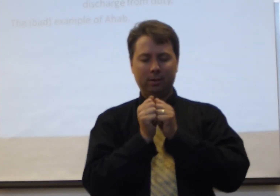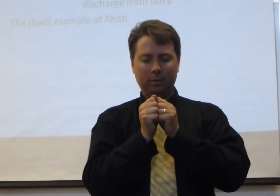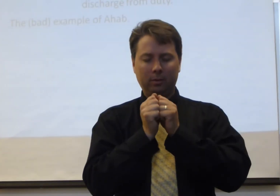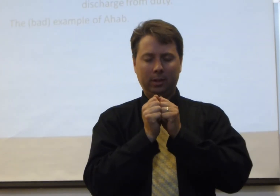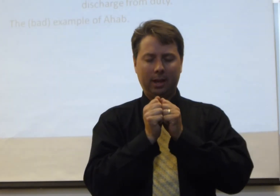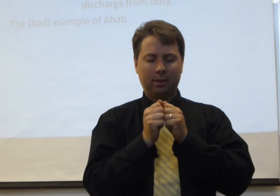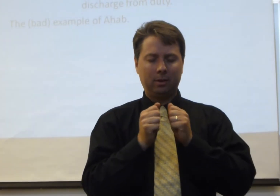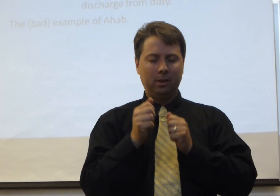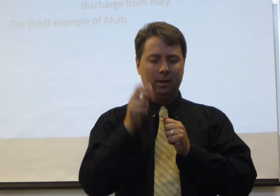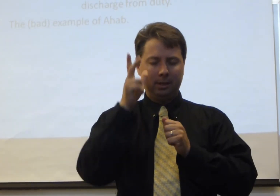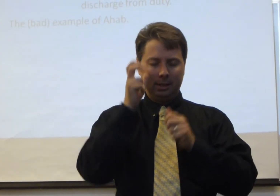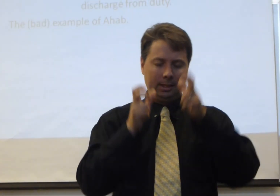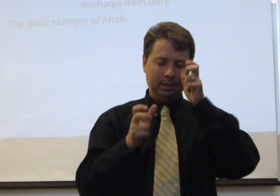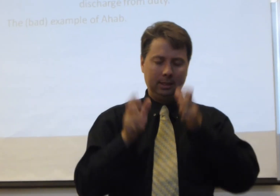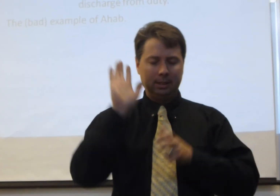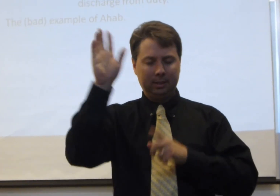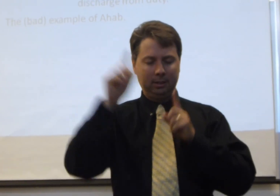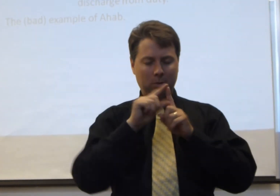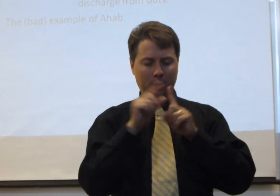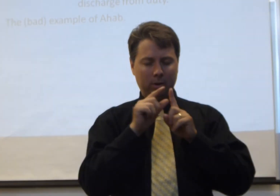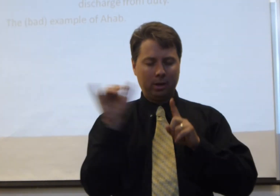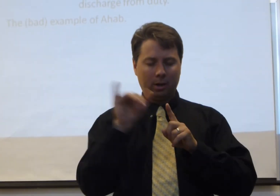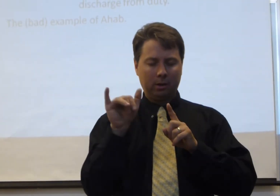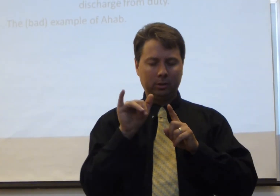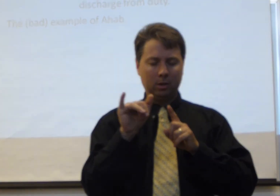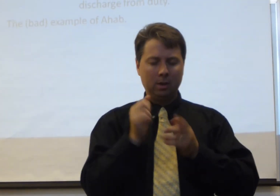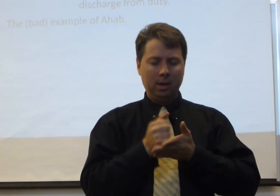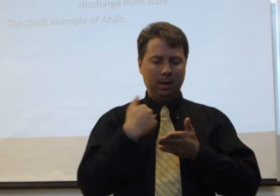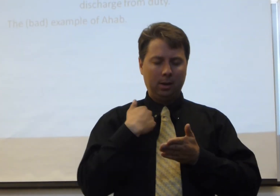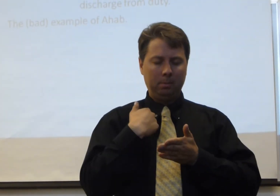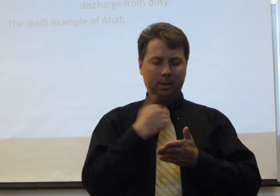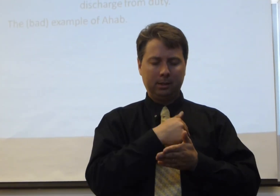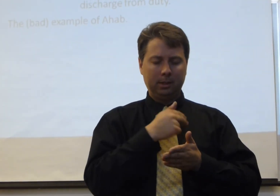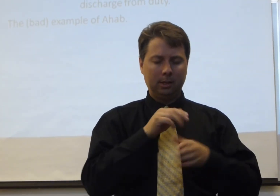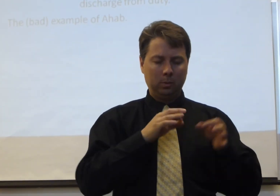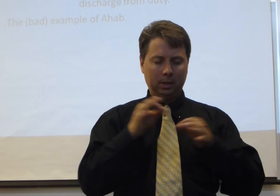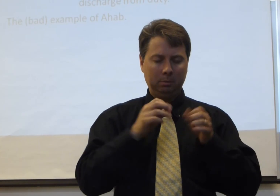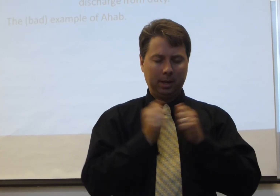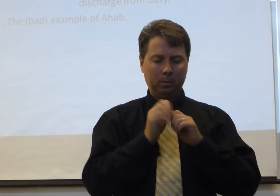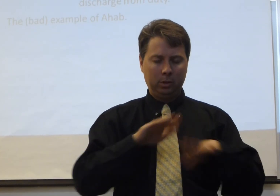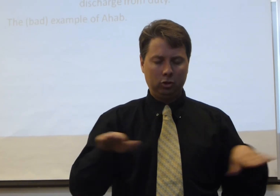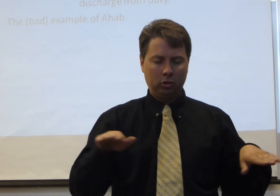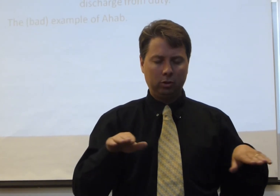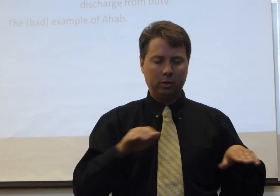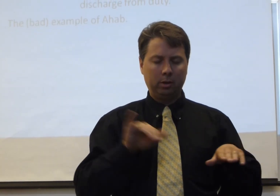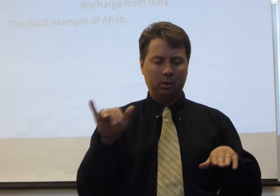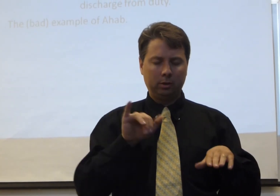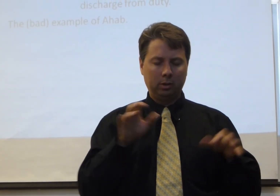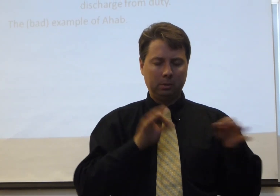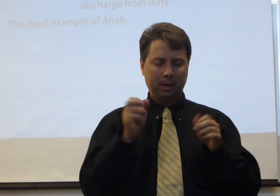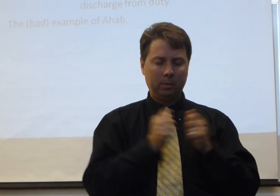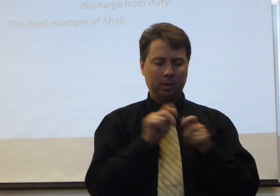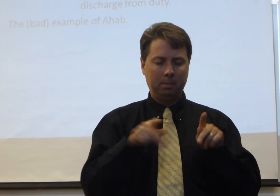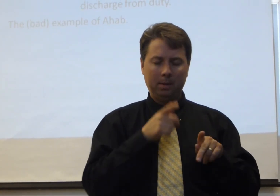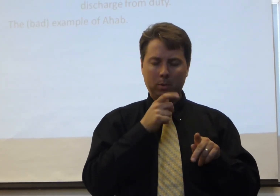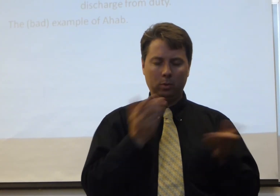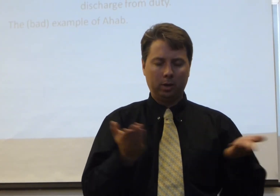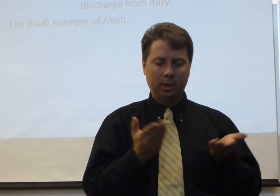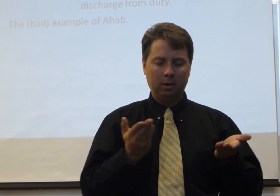together to listen to us in your word and also help us as we explain with the children and also explain with the people who are here